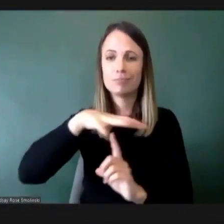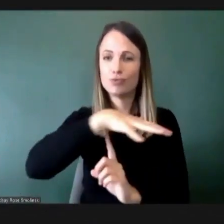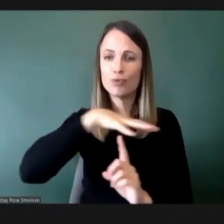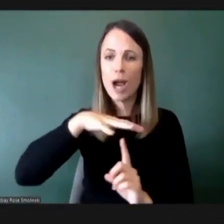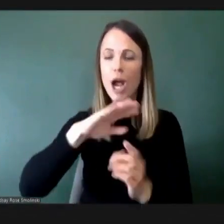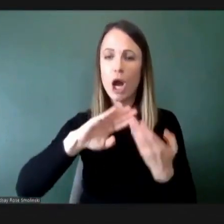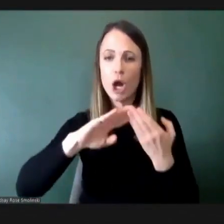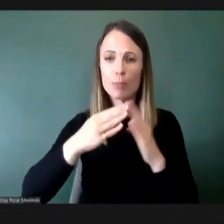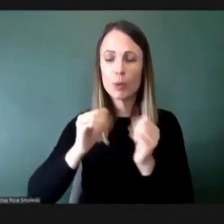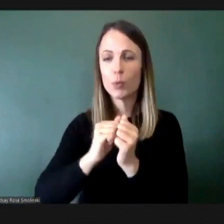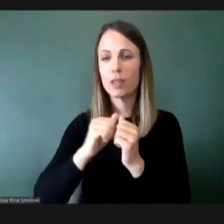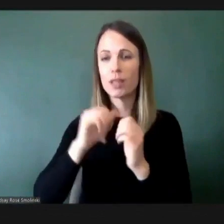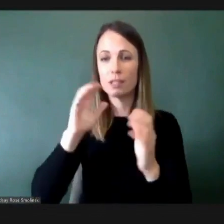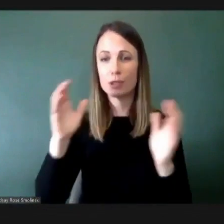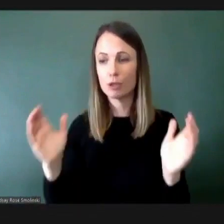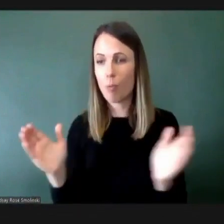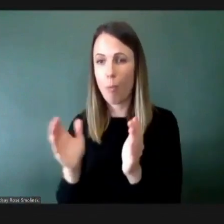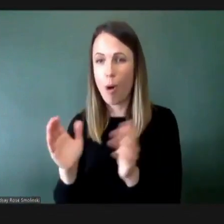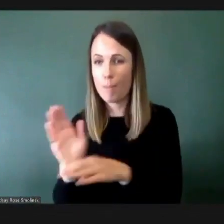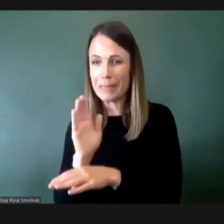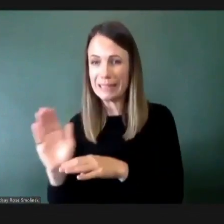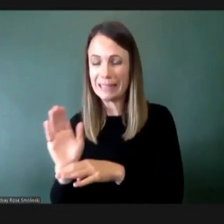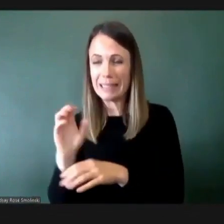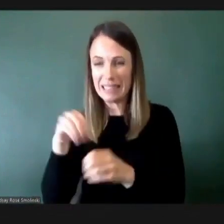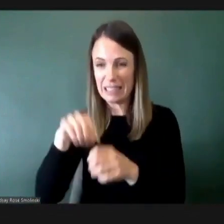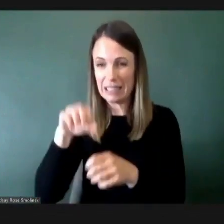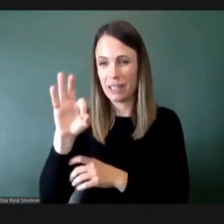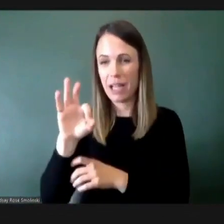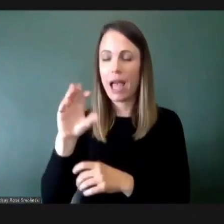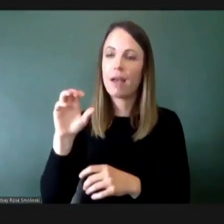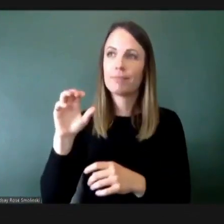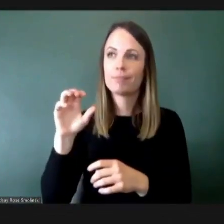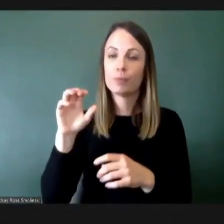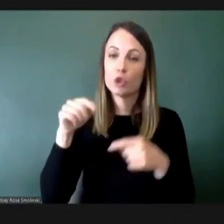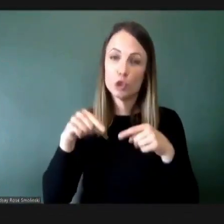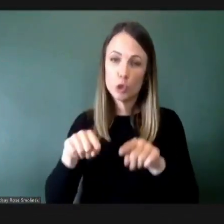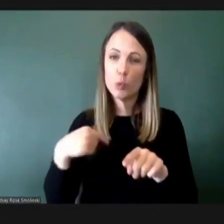with our small businesses throughout San Francisco as we began our reopening efforts.